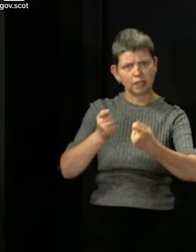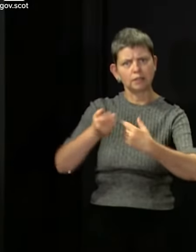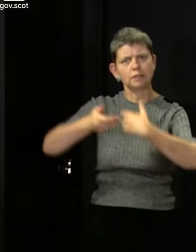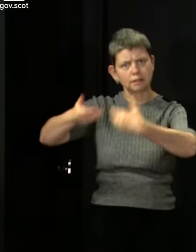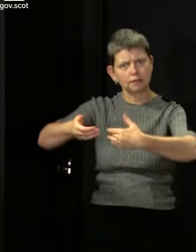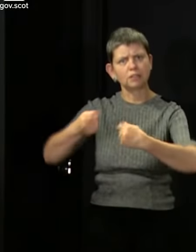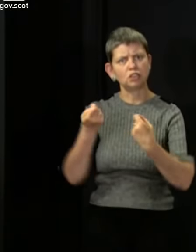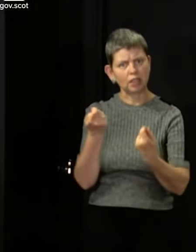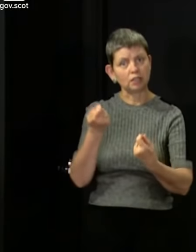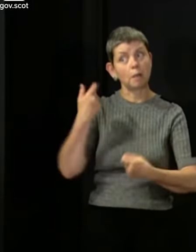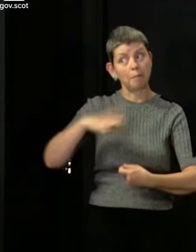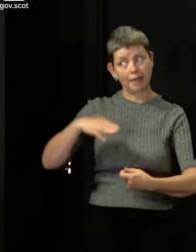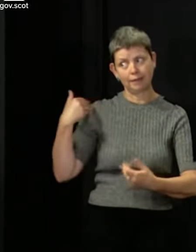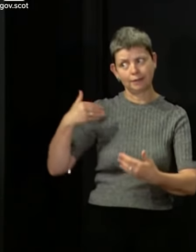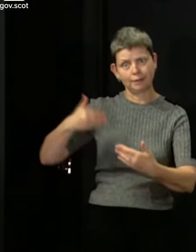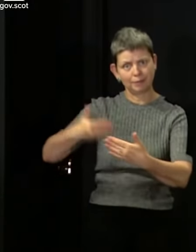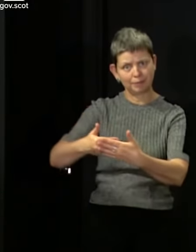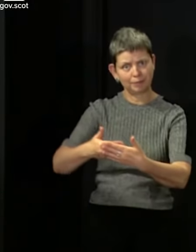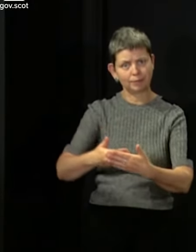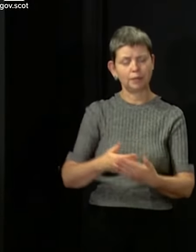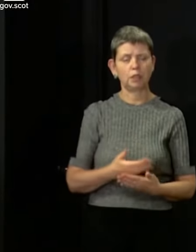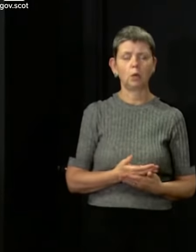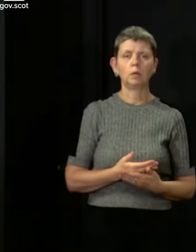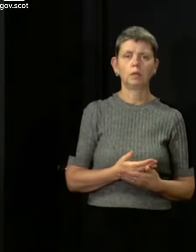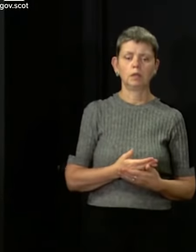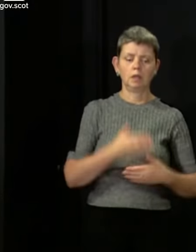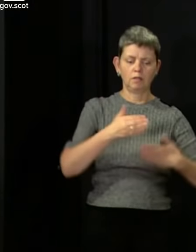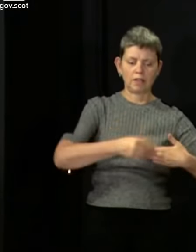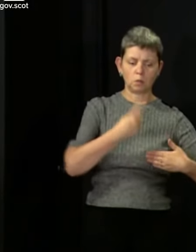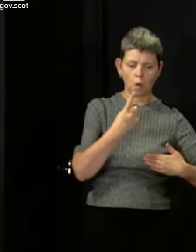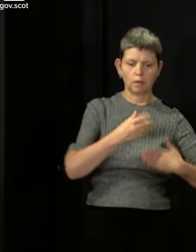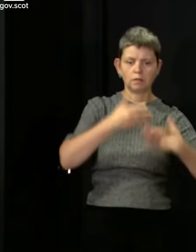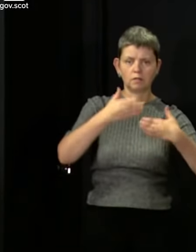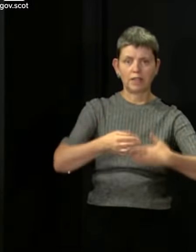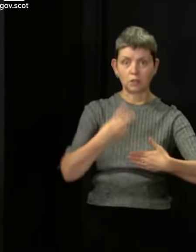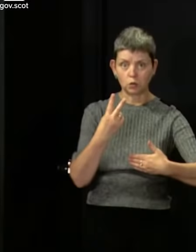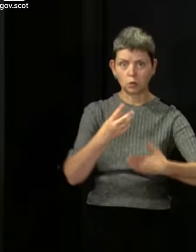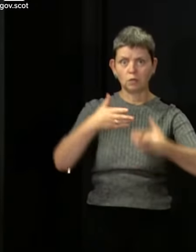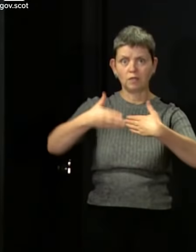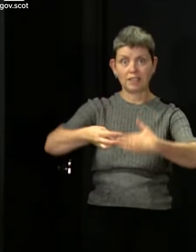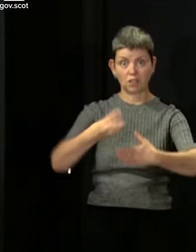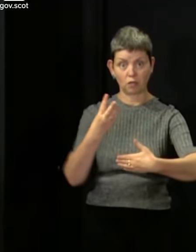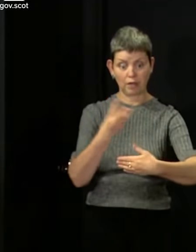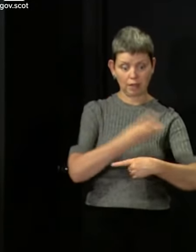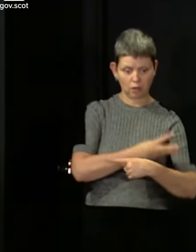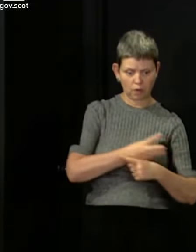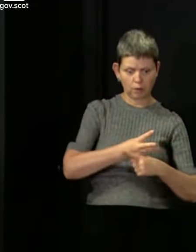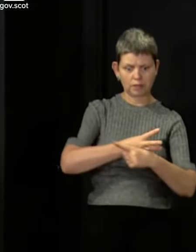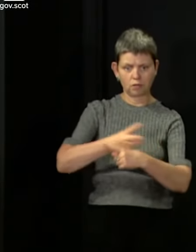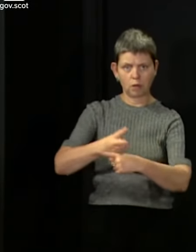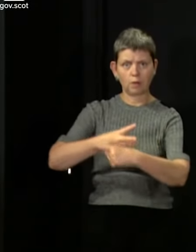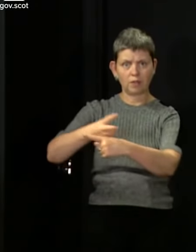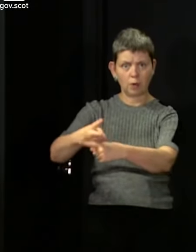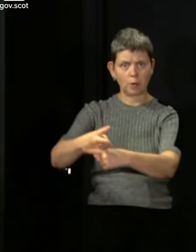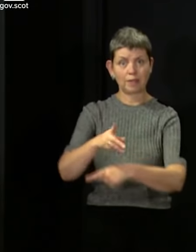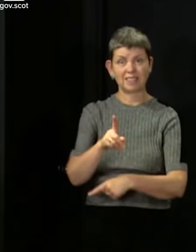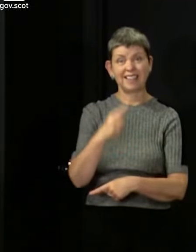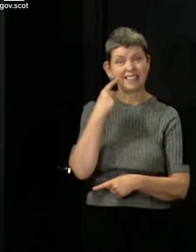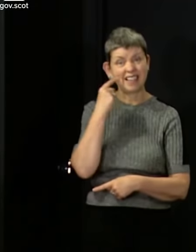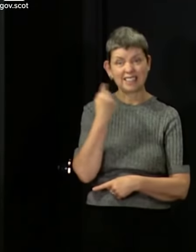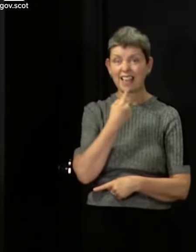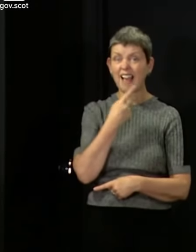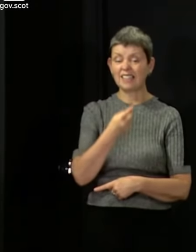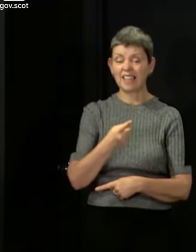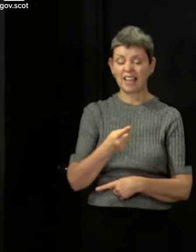So three weeks between phase one and phase two and three weeks between phase two and phase three. I said yesterday, I wouldn't assume at the moment that it will be a three-week gap now